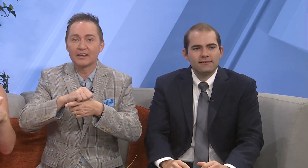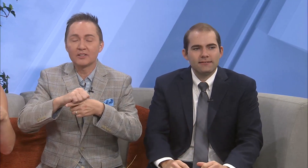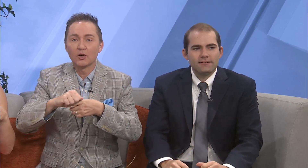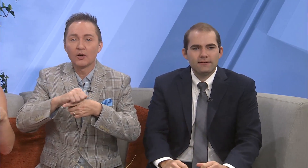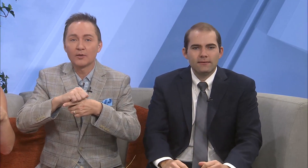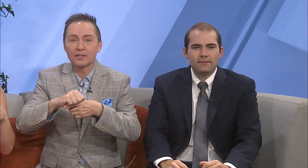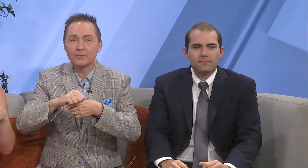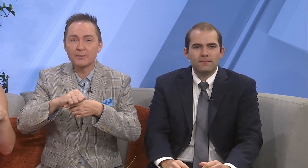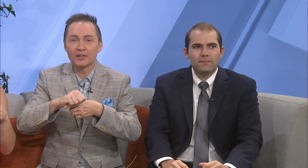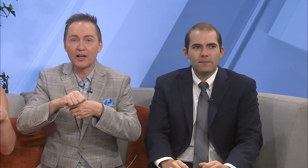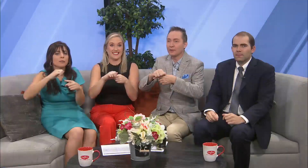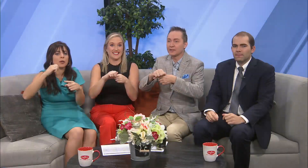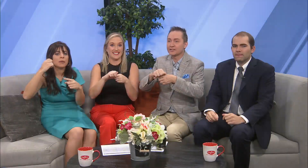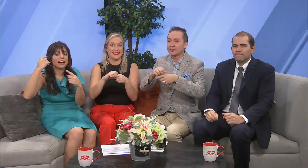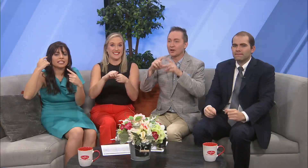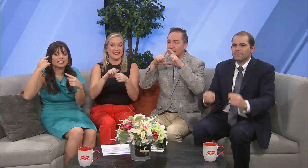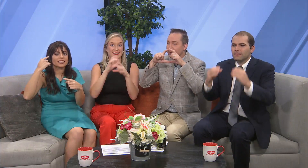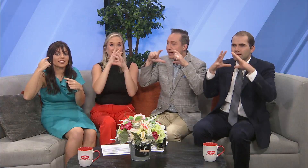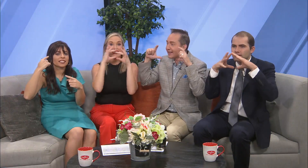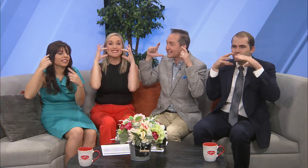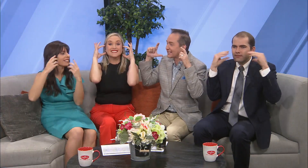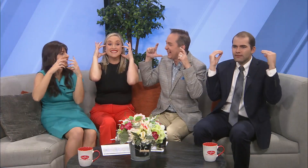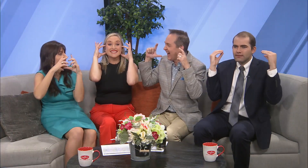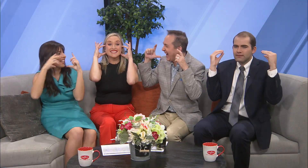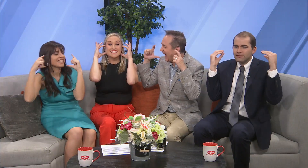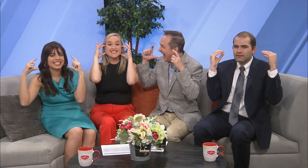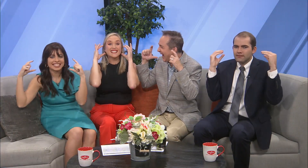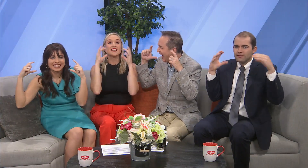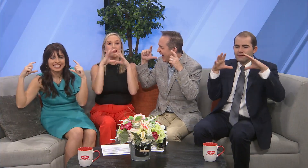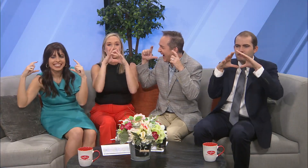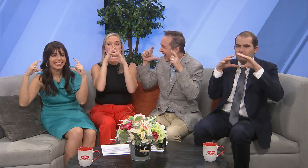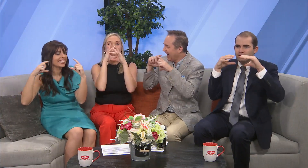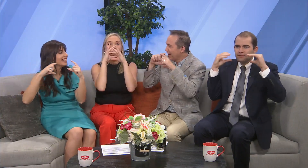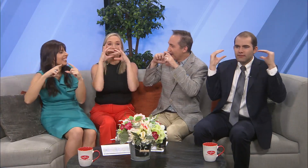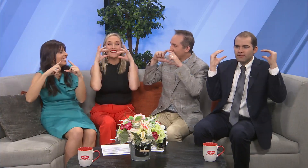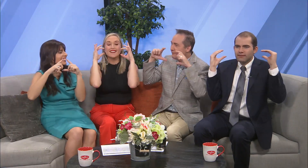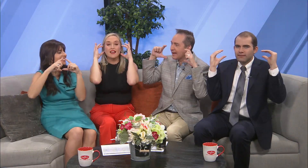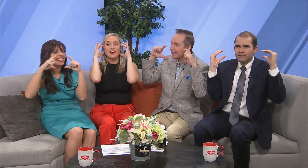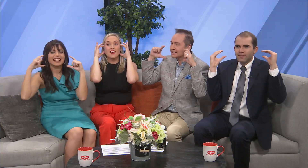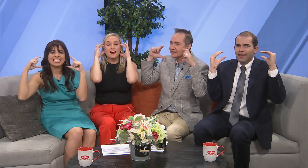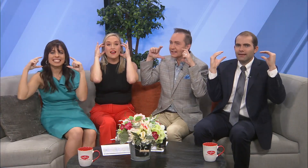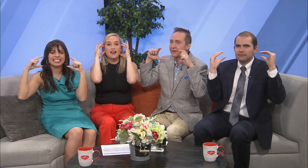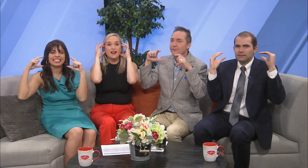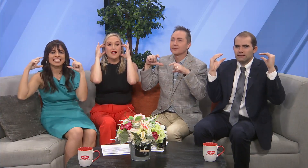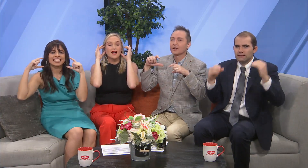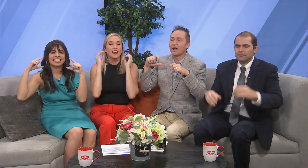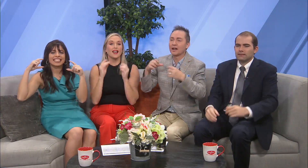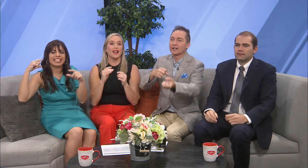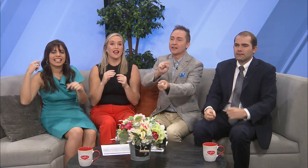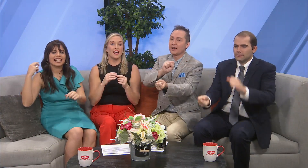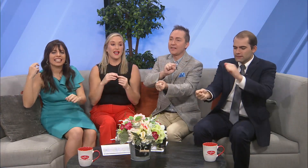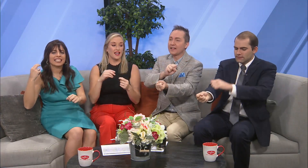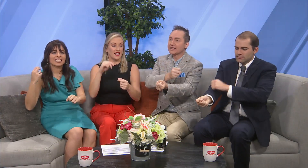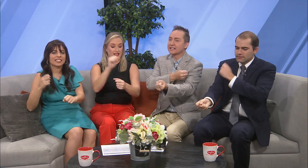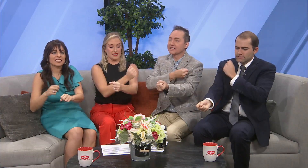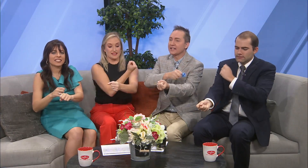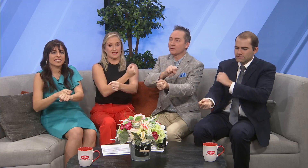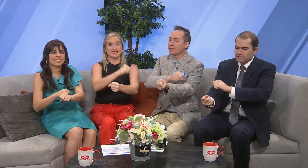And sometimes their helmets are like masks. Yes. Mask. And they like to sing when they